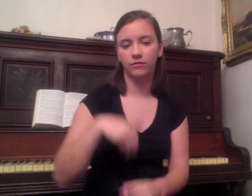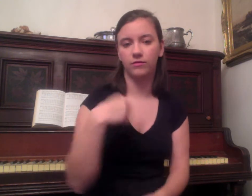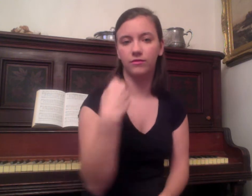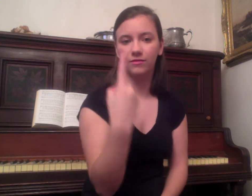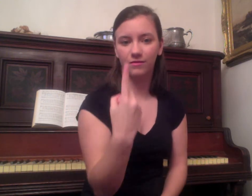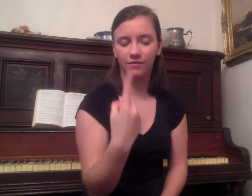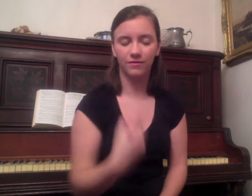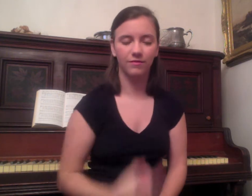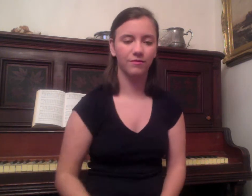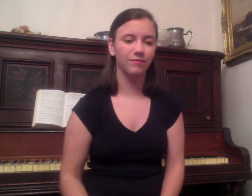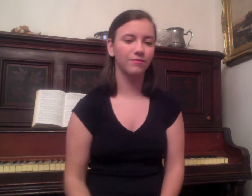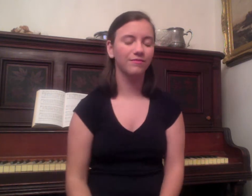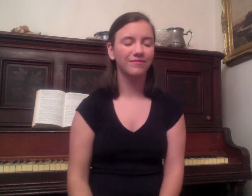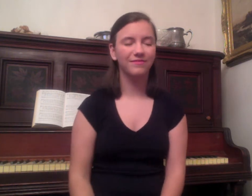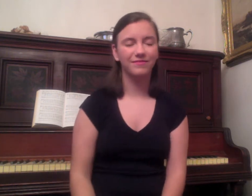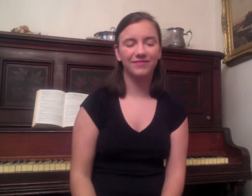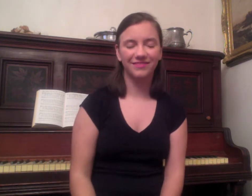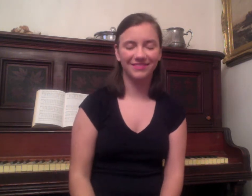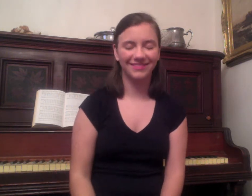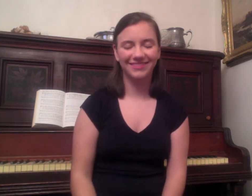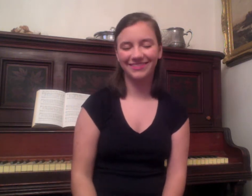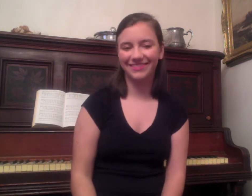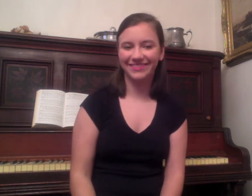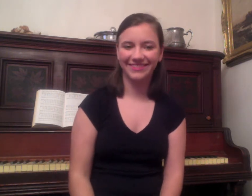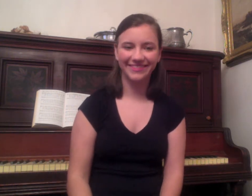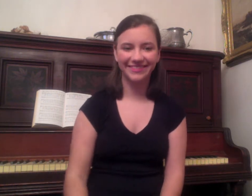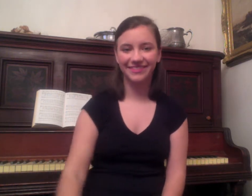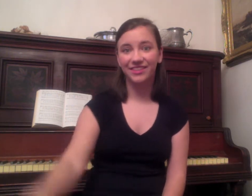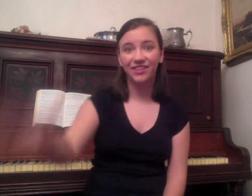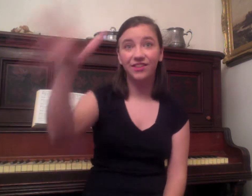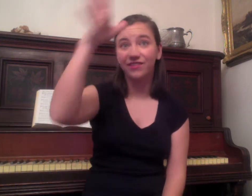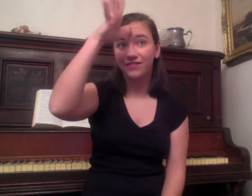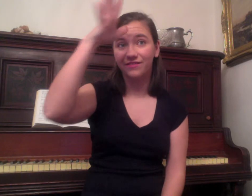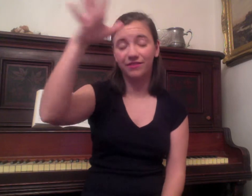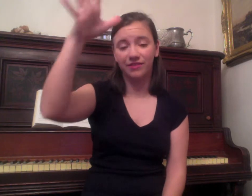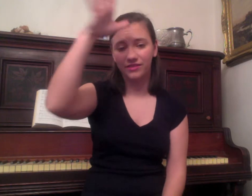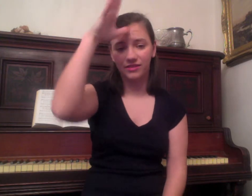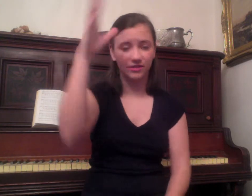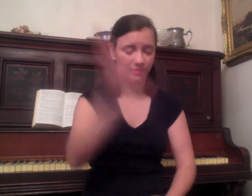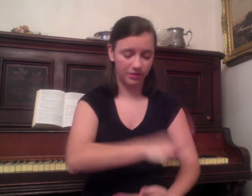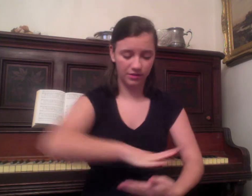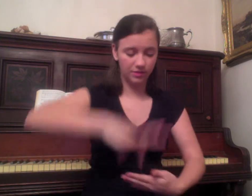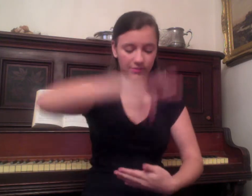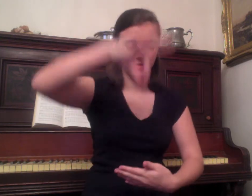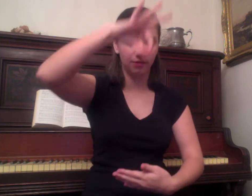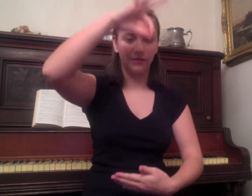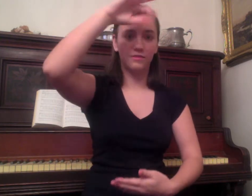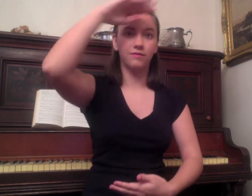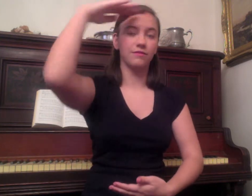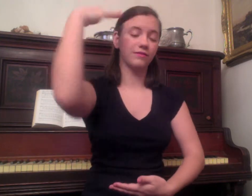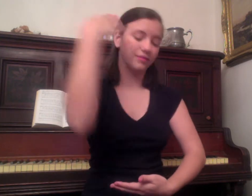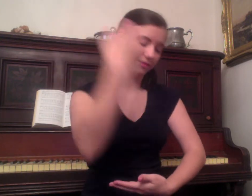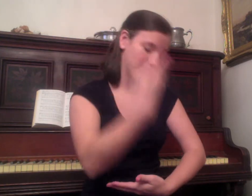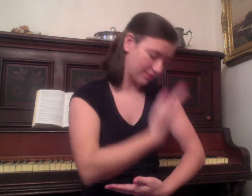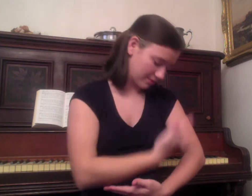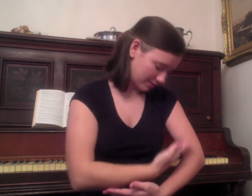in one, Father, Spirit, Son,